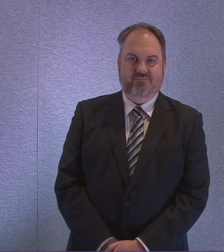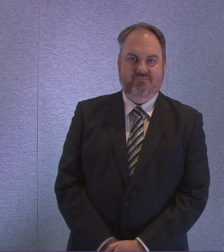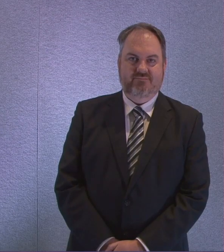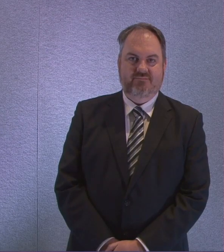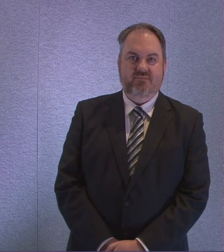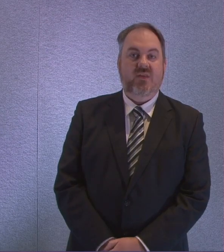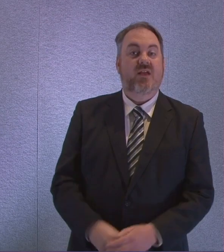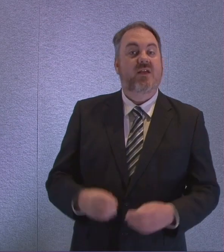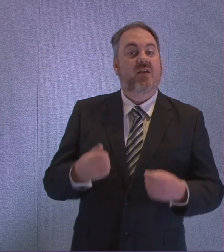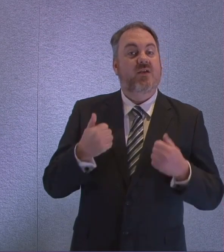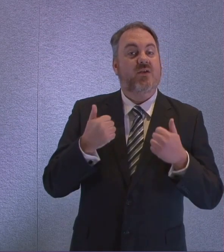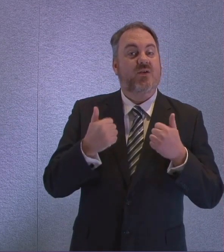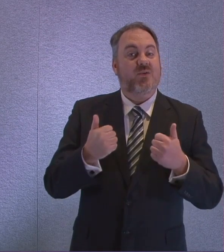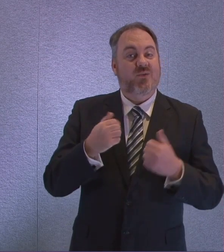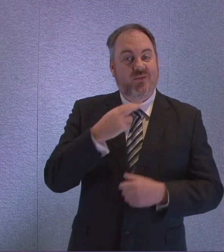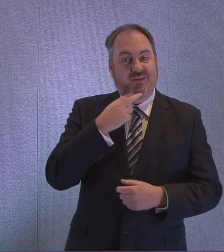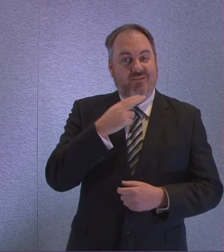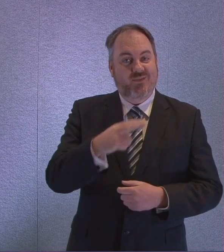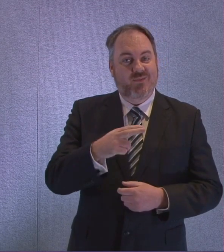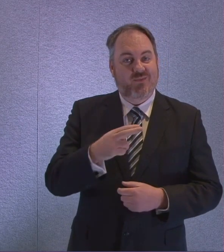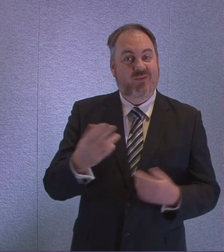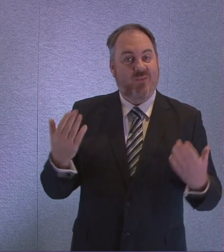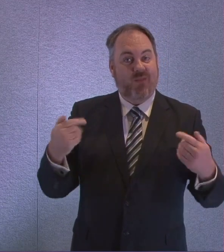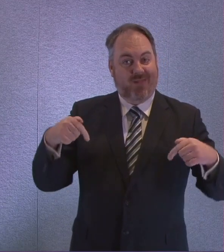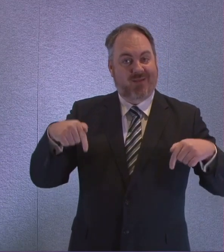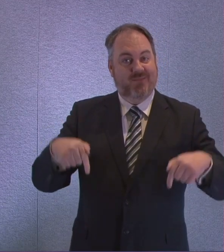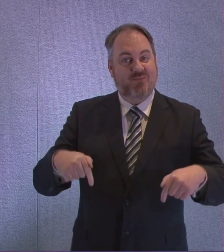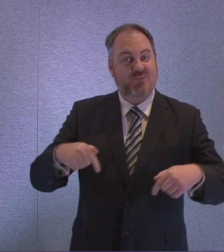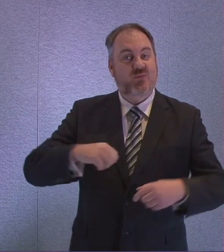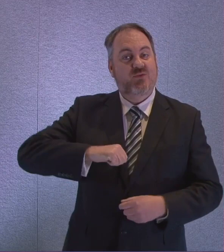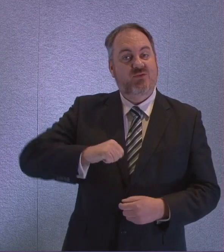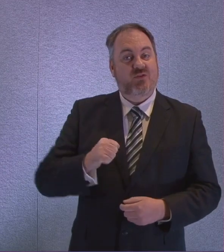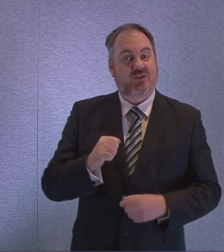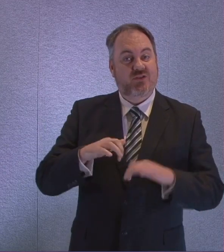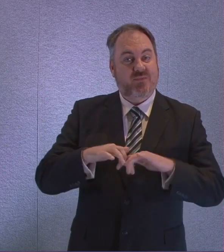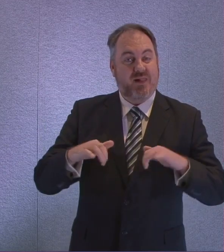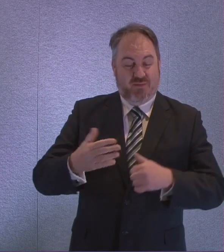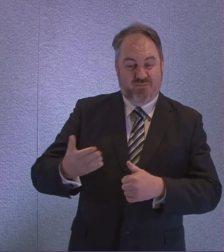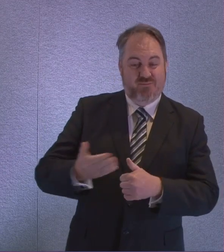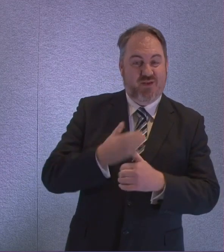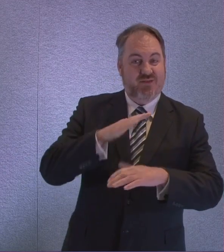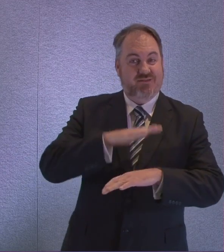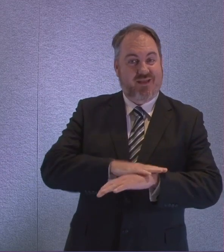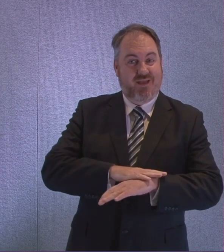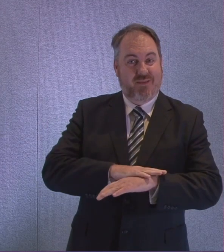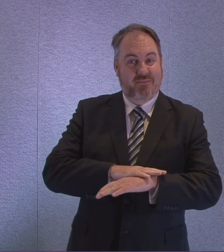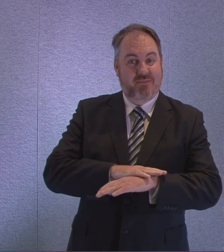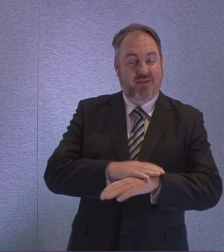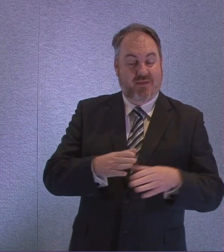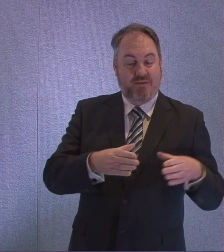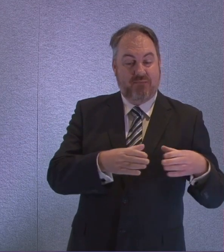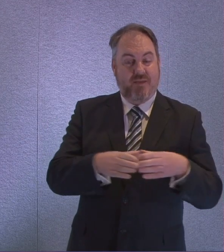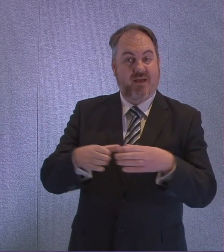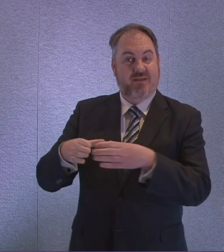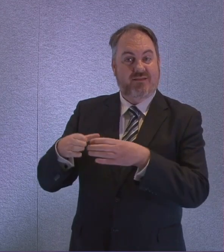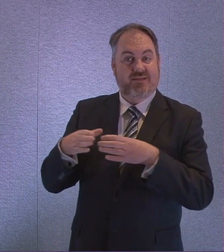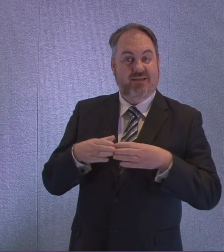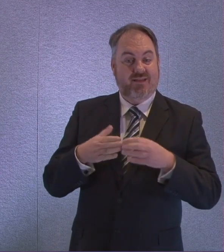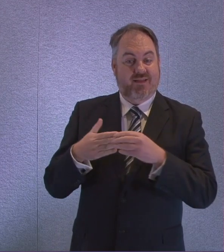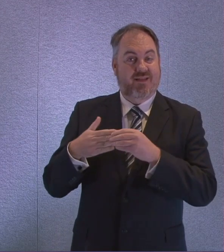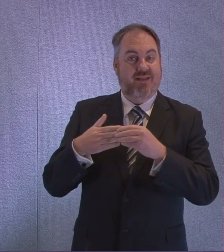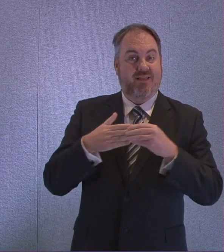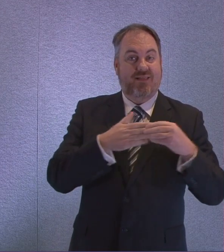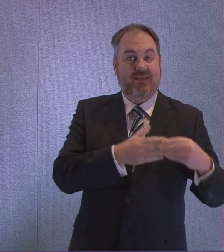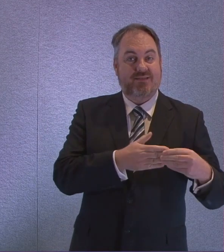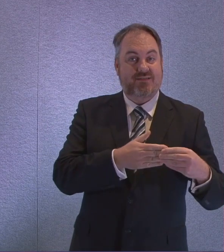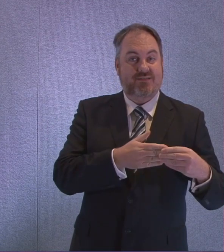Good afternoon and welcome to the Scottish Parliament's first ever party leaders virtual question time. This is